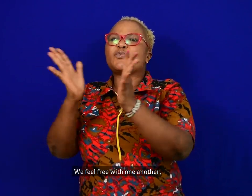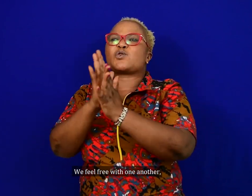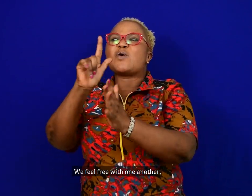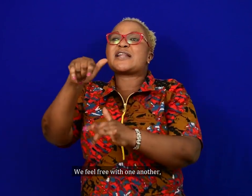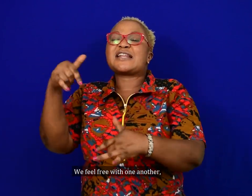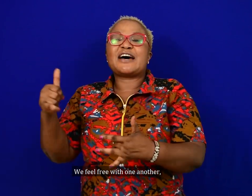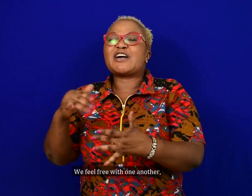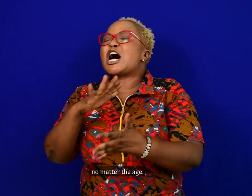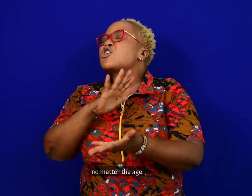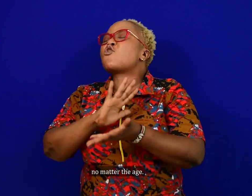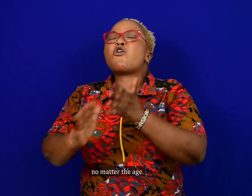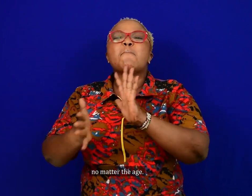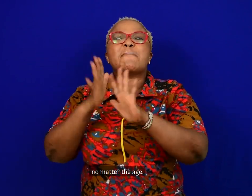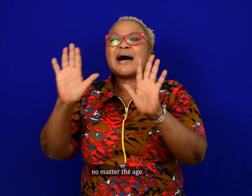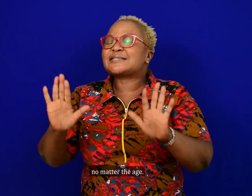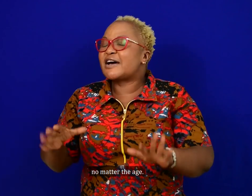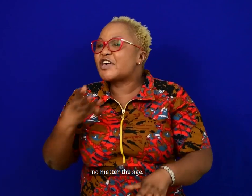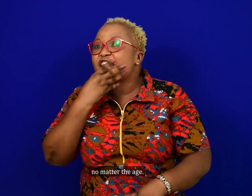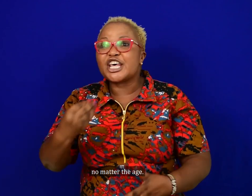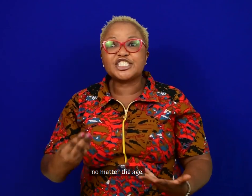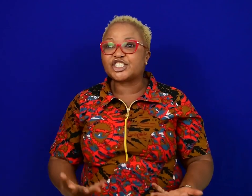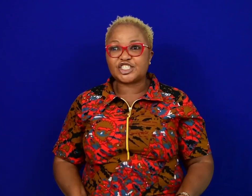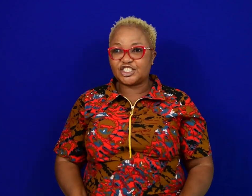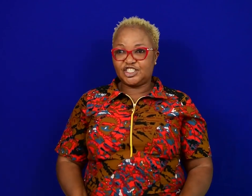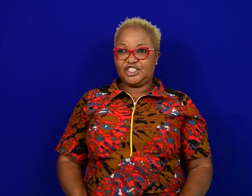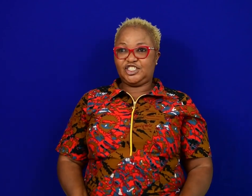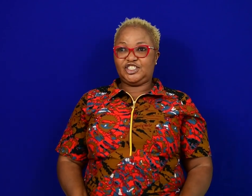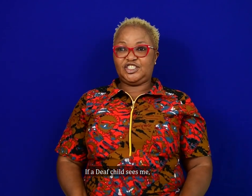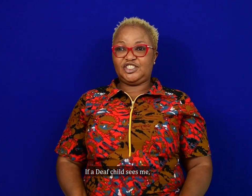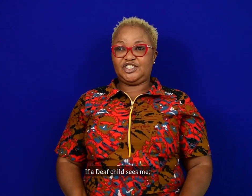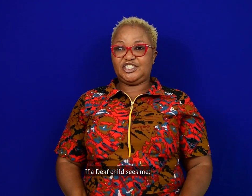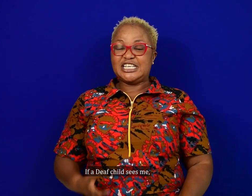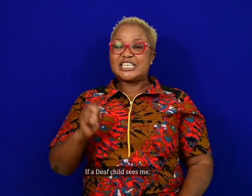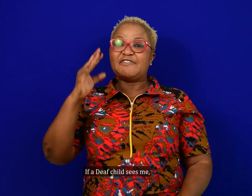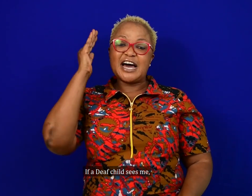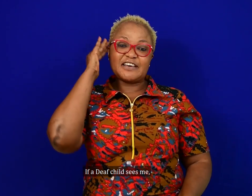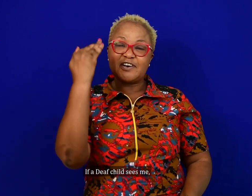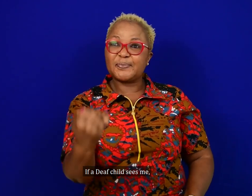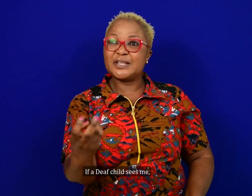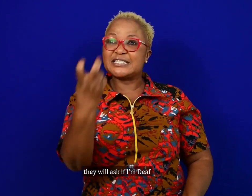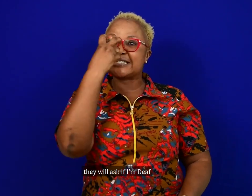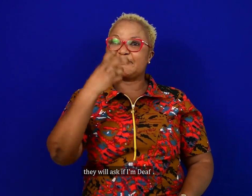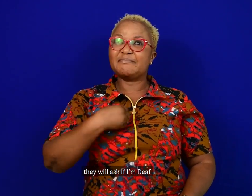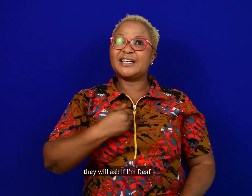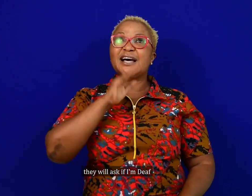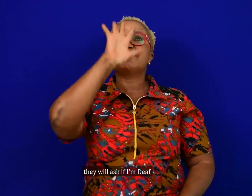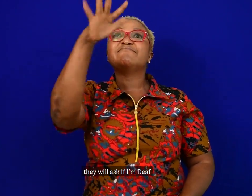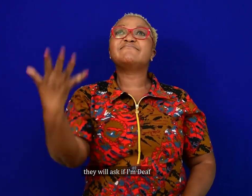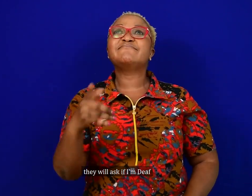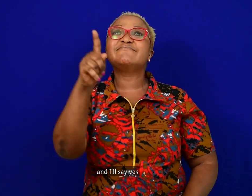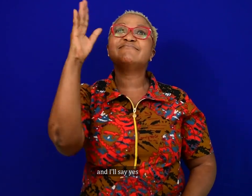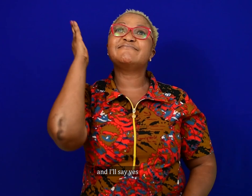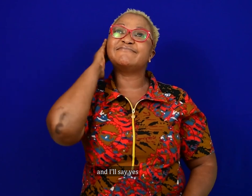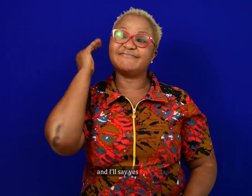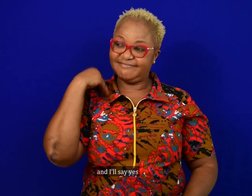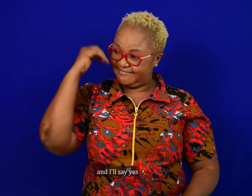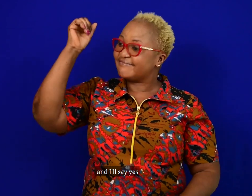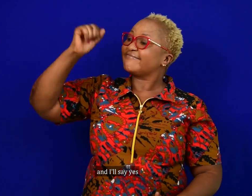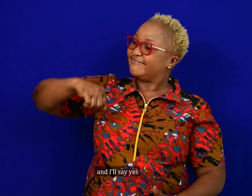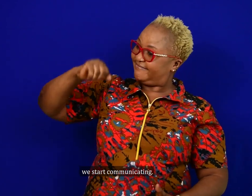one another, no matter the age. If a deaf child sees me, they will ask if I'm deaf, and I'll say yes, and